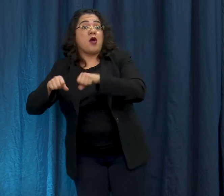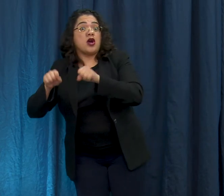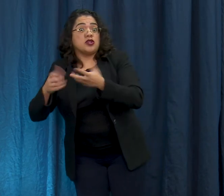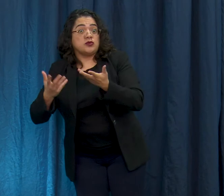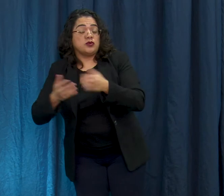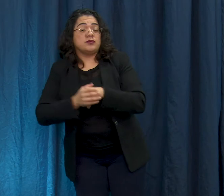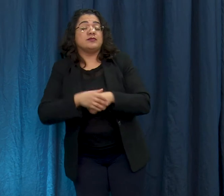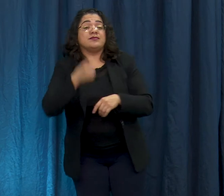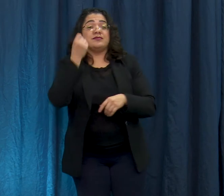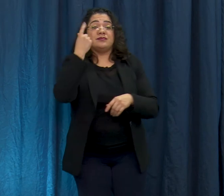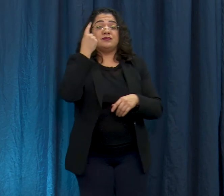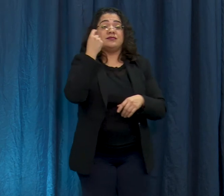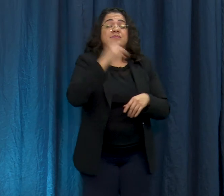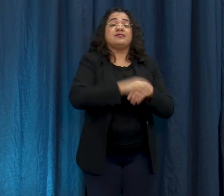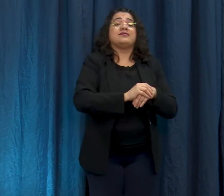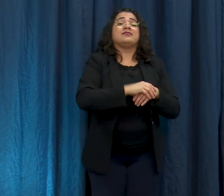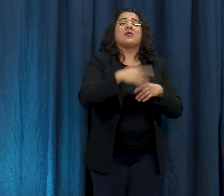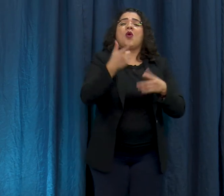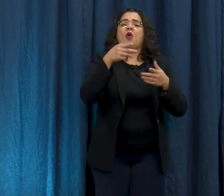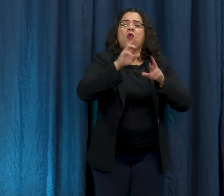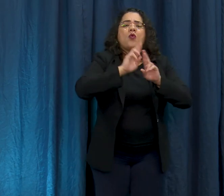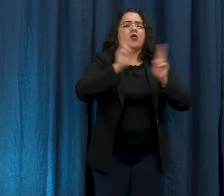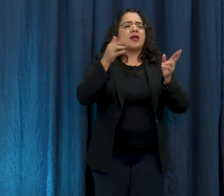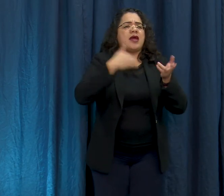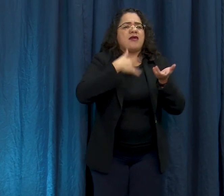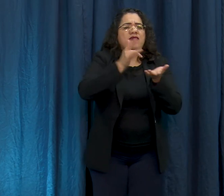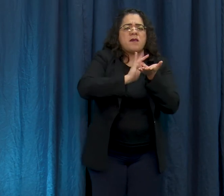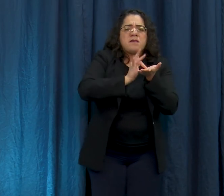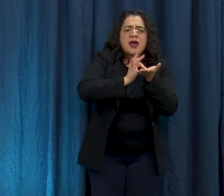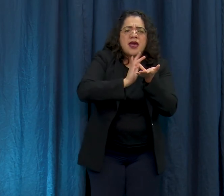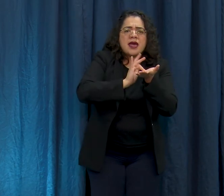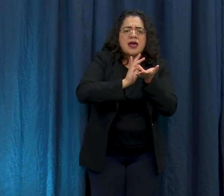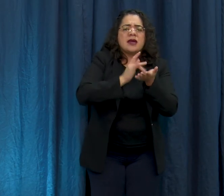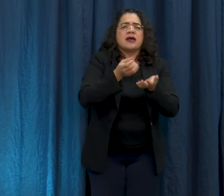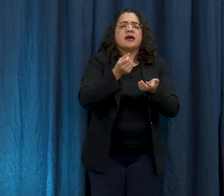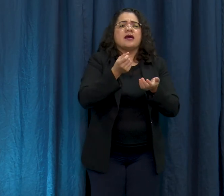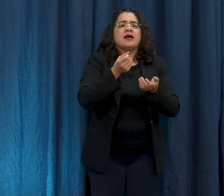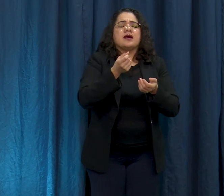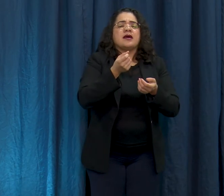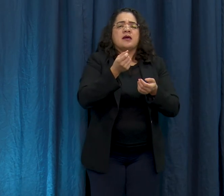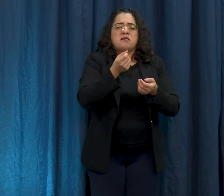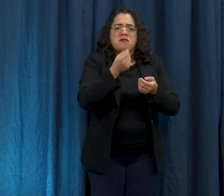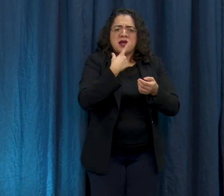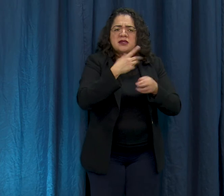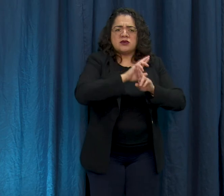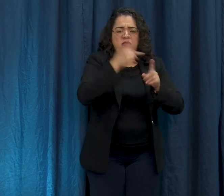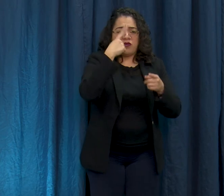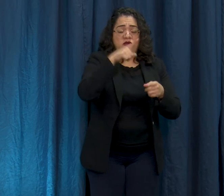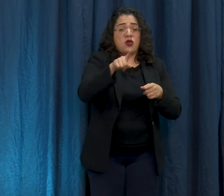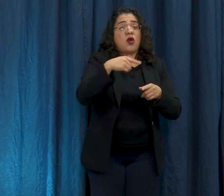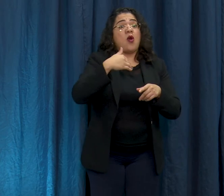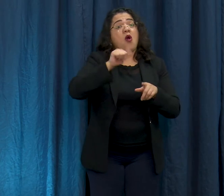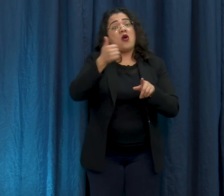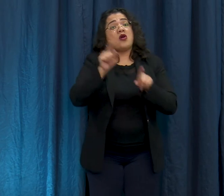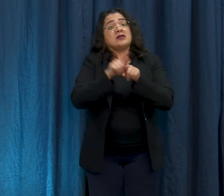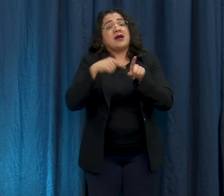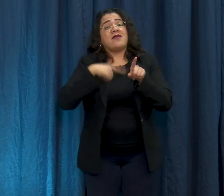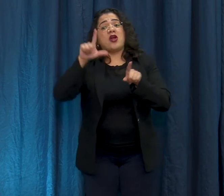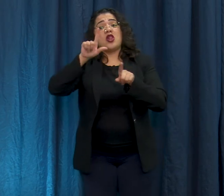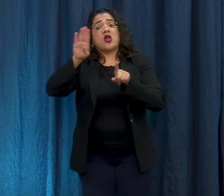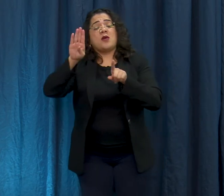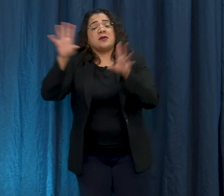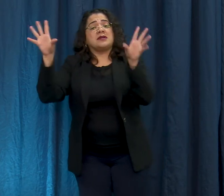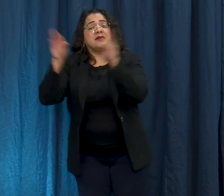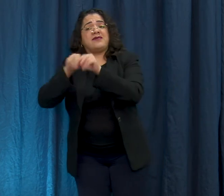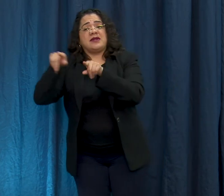tiene suministros médicos y aproximadamente cien camillas este hospital está listo para ser activado si es necesario